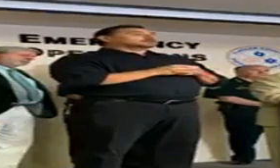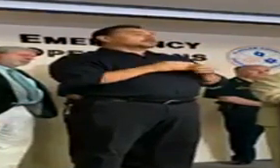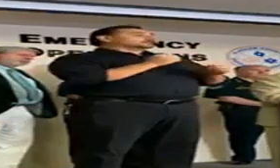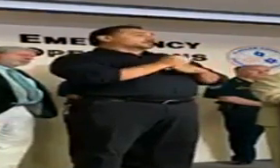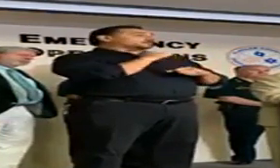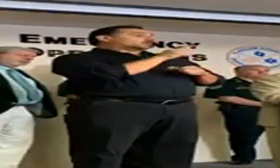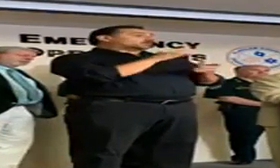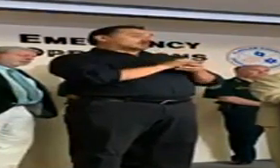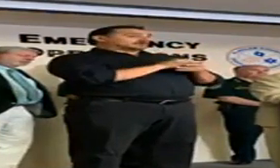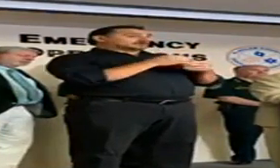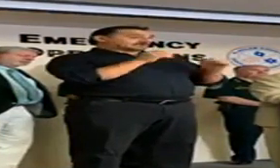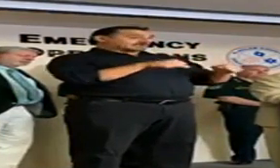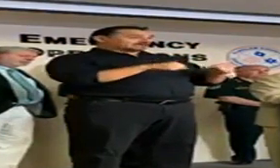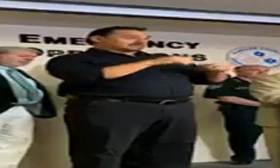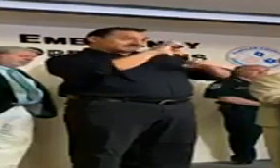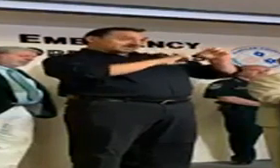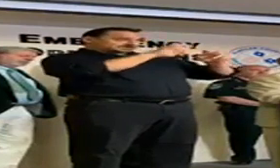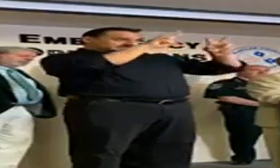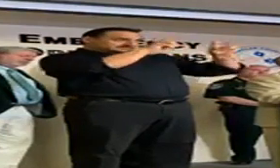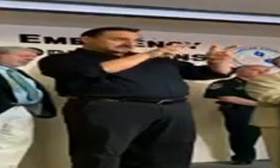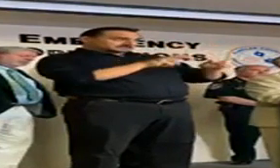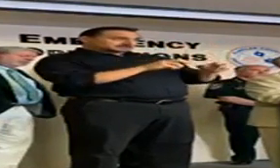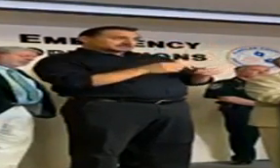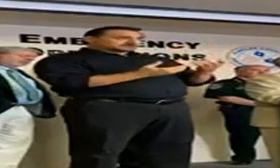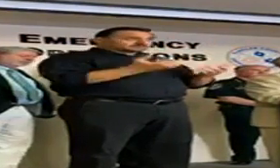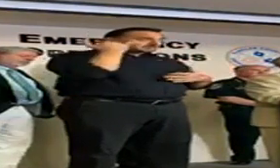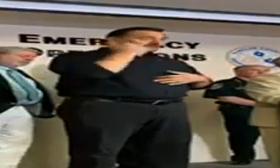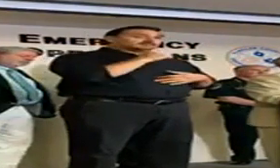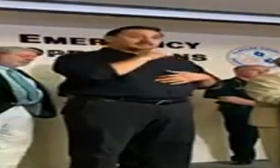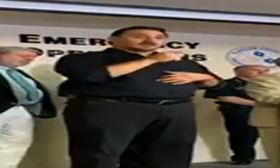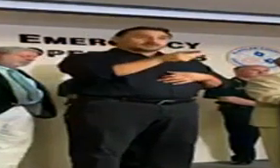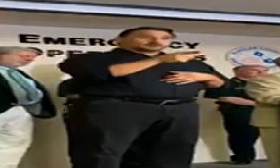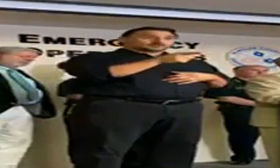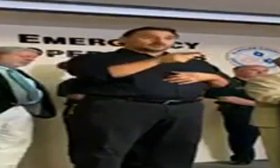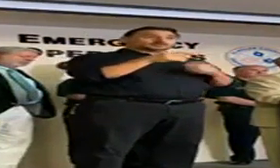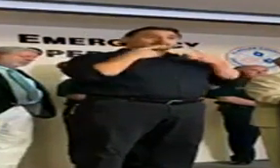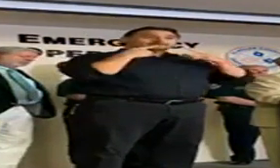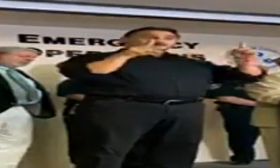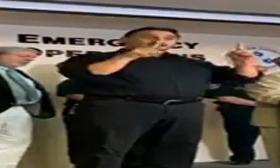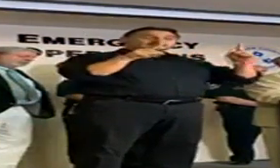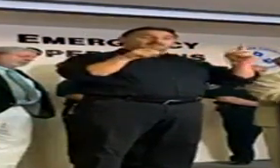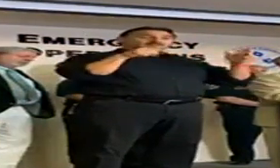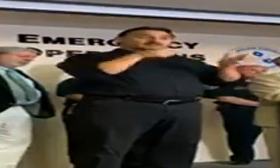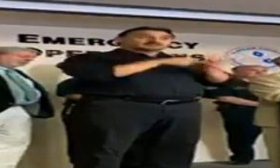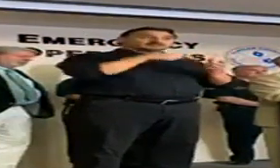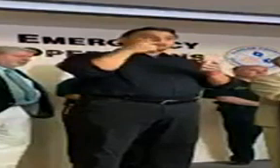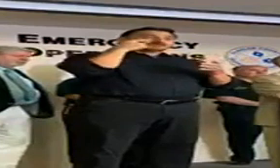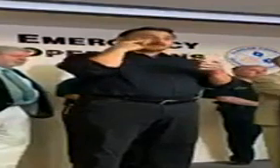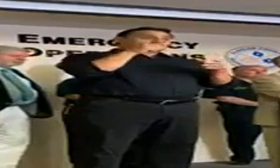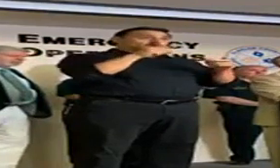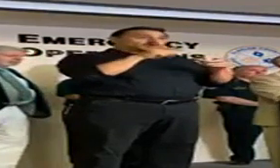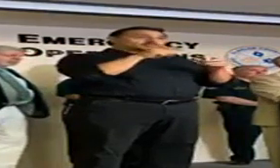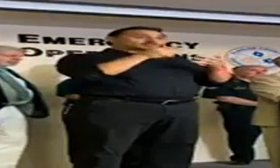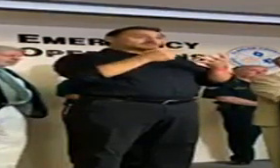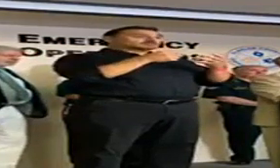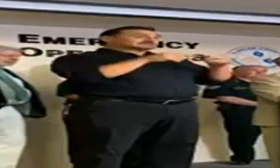that an assessment and evaluation can be made as to whether or not you meet the criteria for testing, which, by the way, is